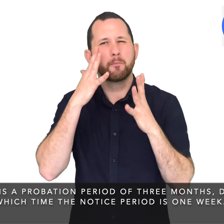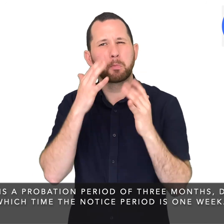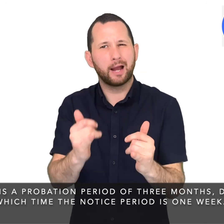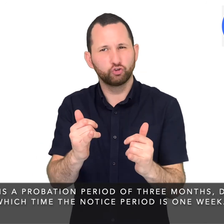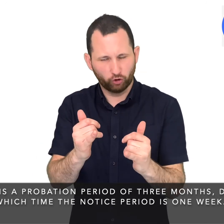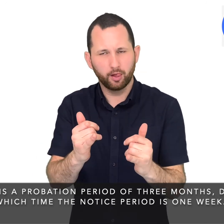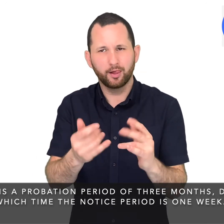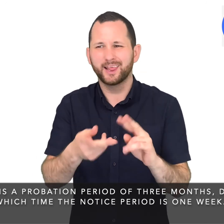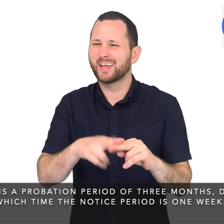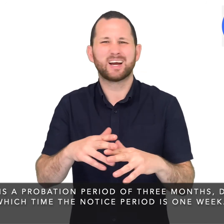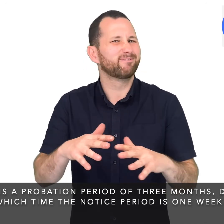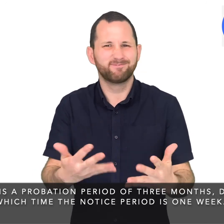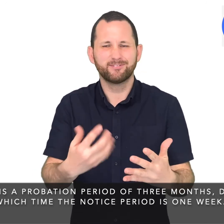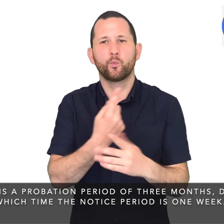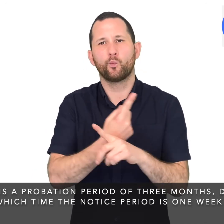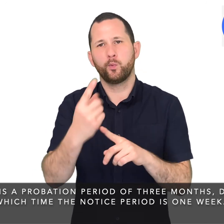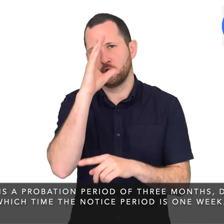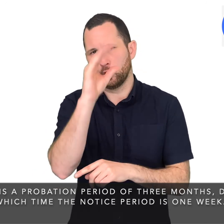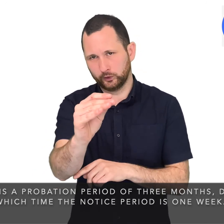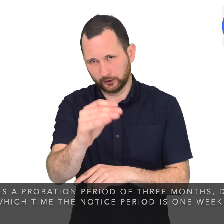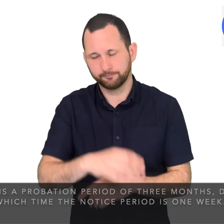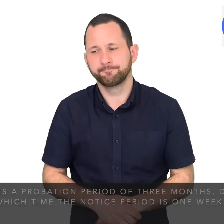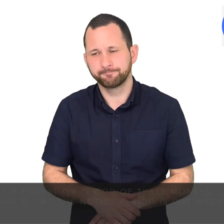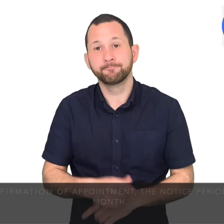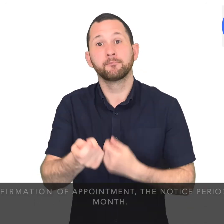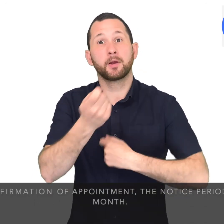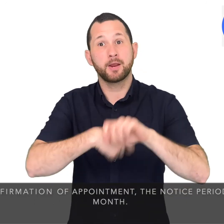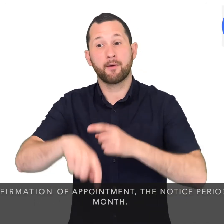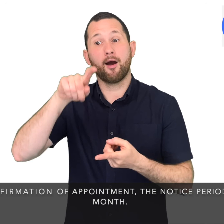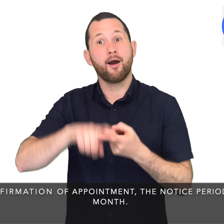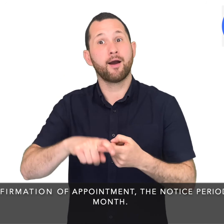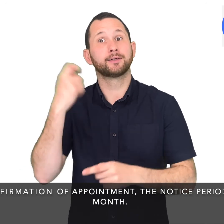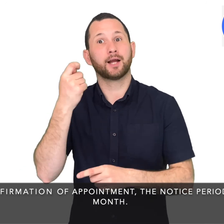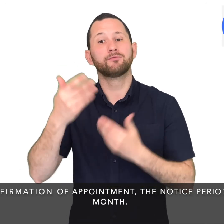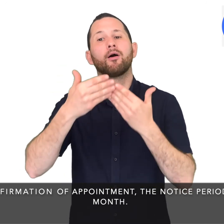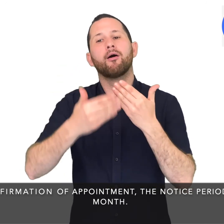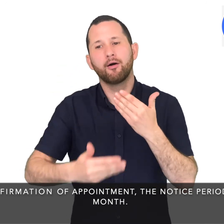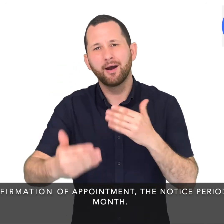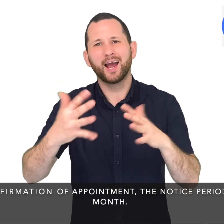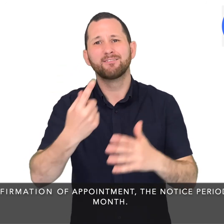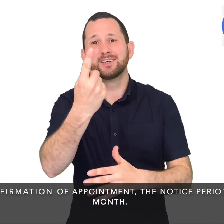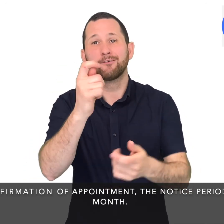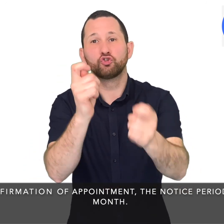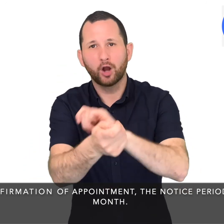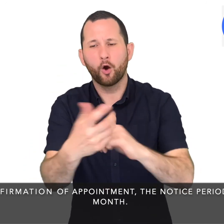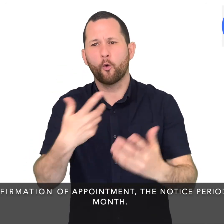during which time the notice period is one week. On confirmation of appointment, the notice period is